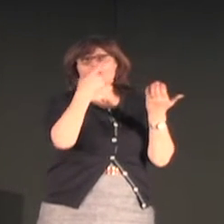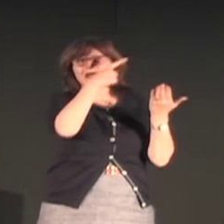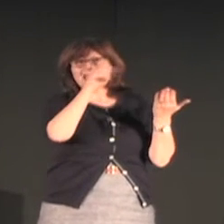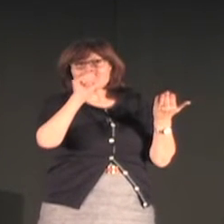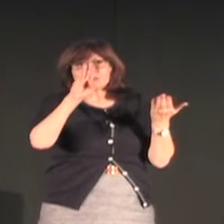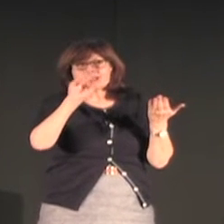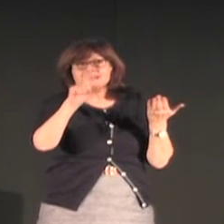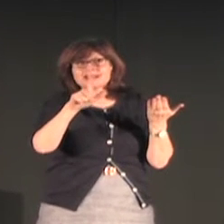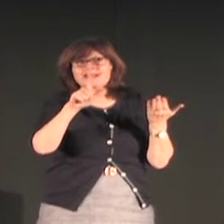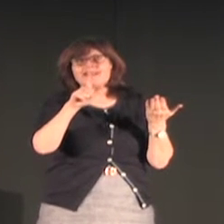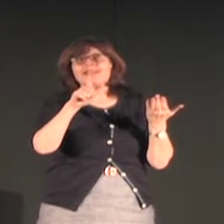connect to one another